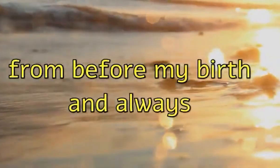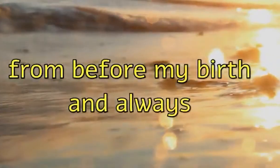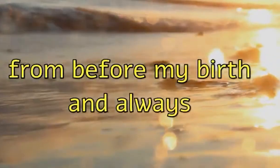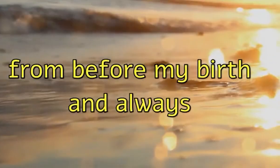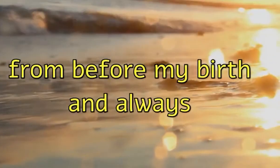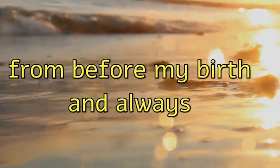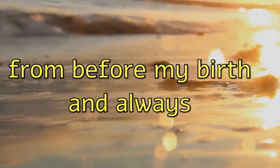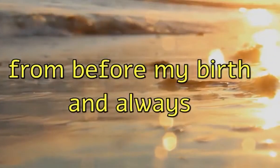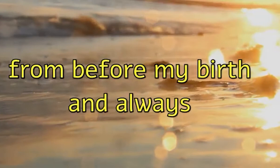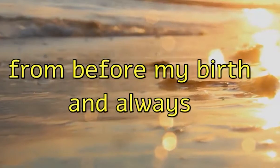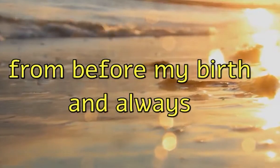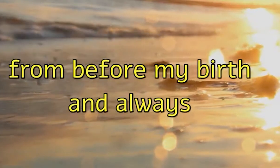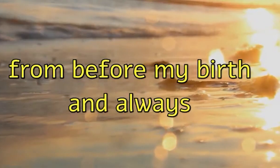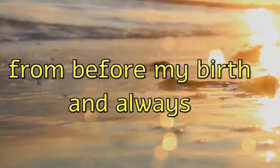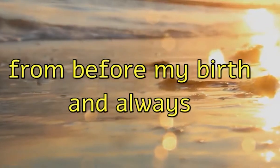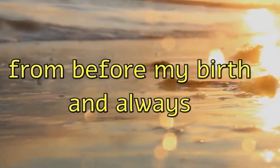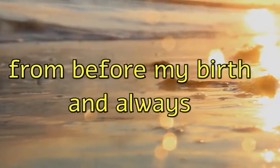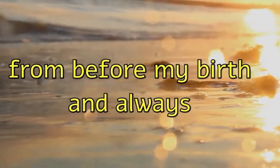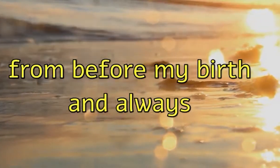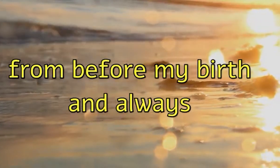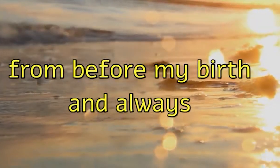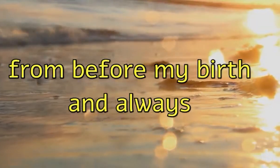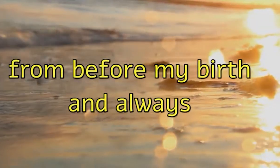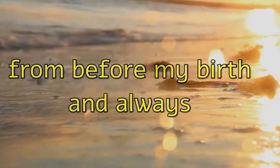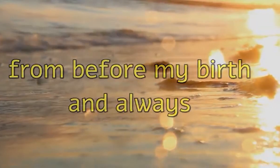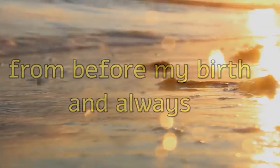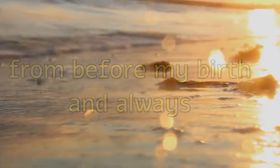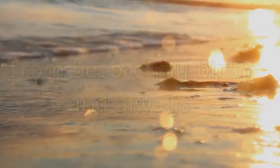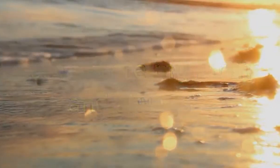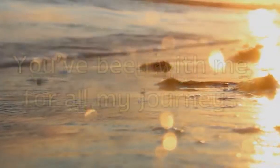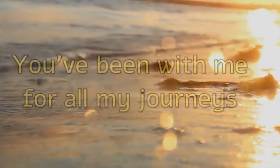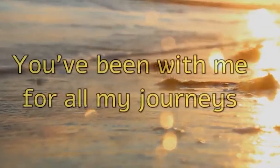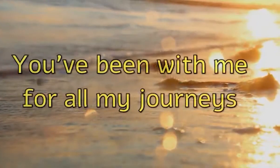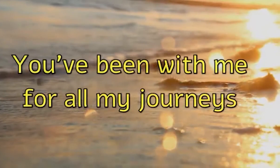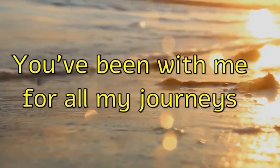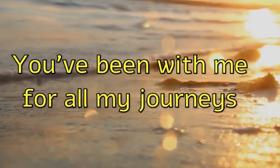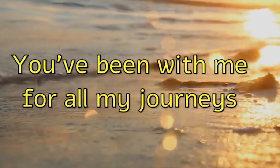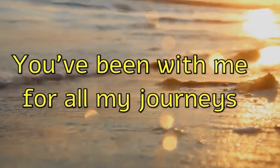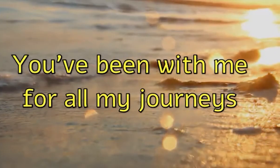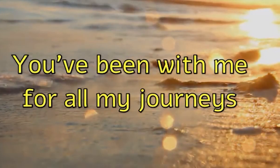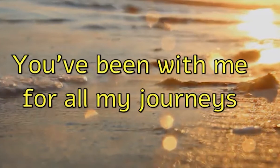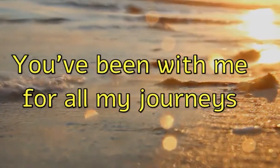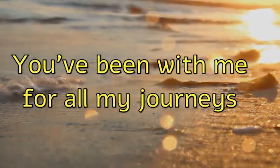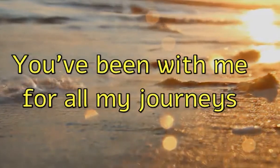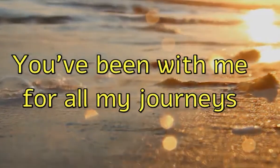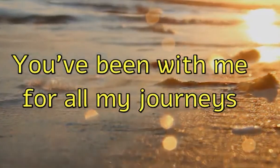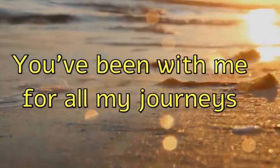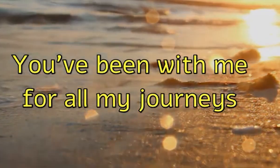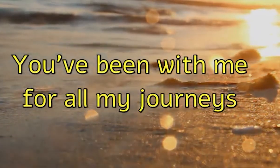my birth and always you've been with me for all my